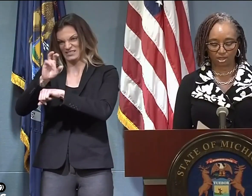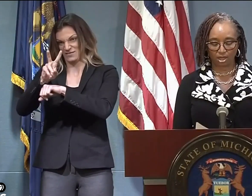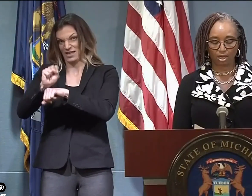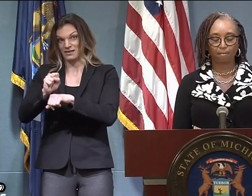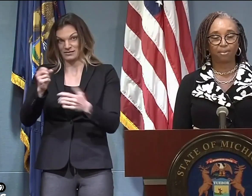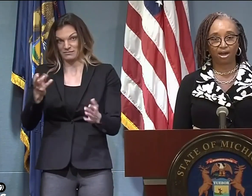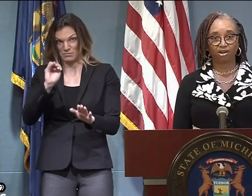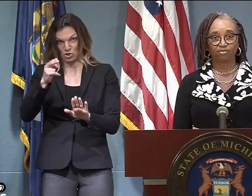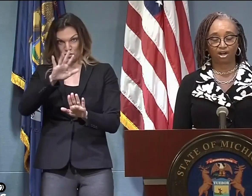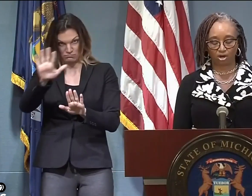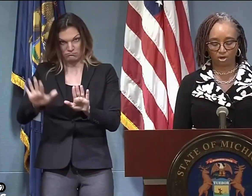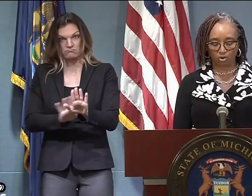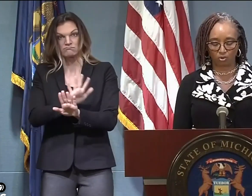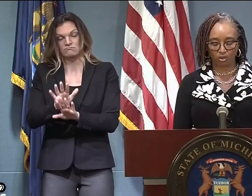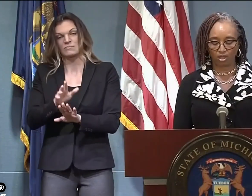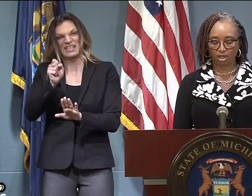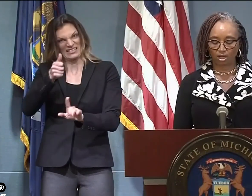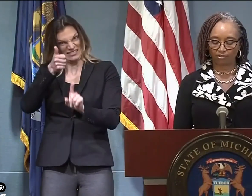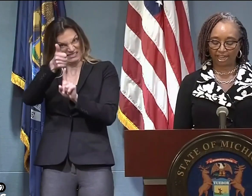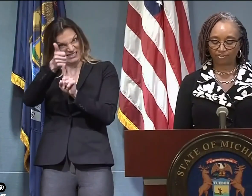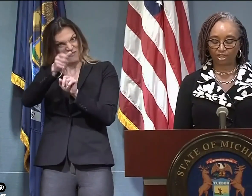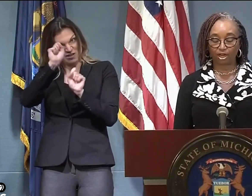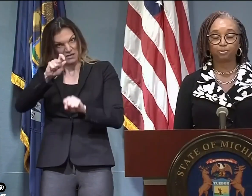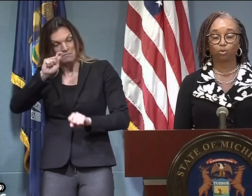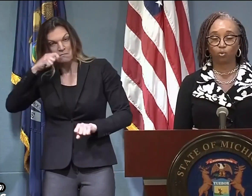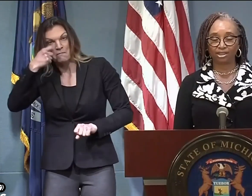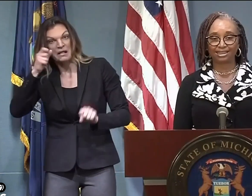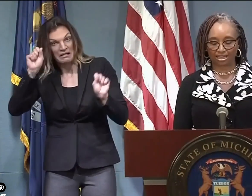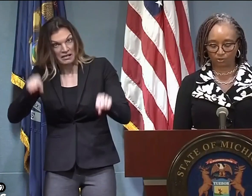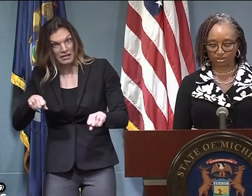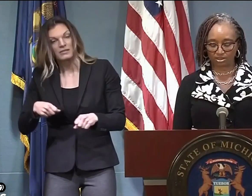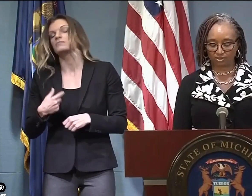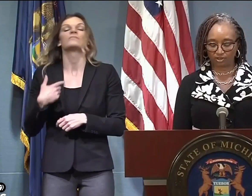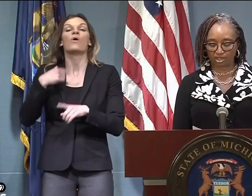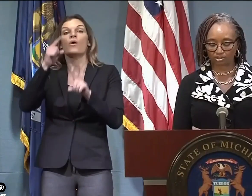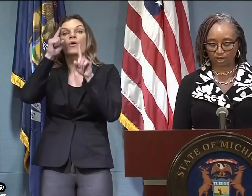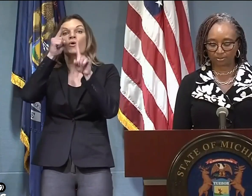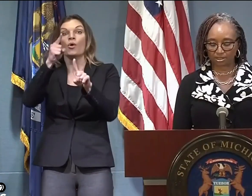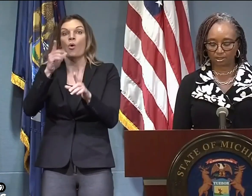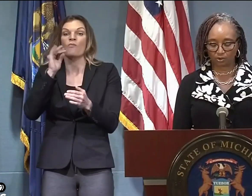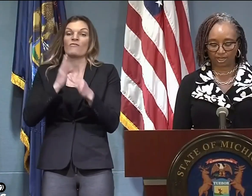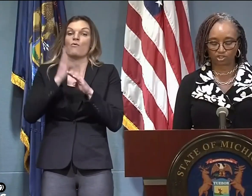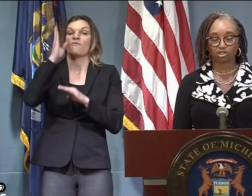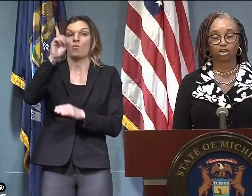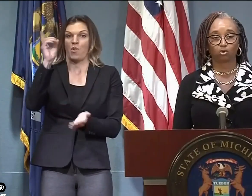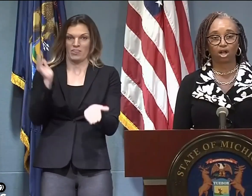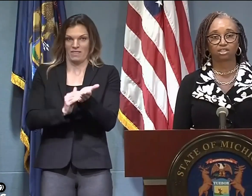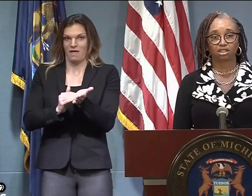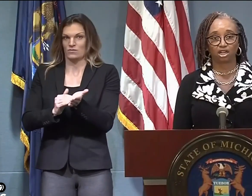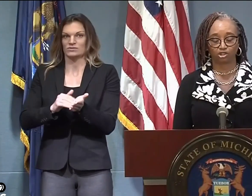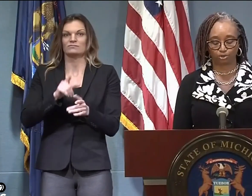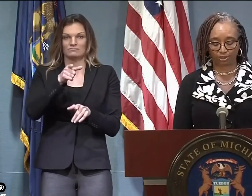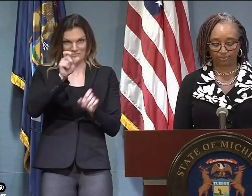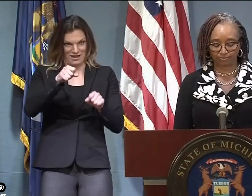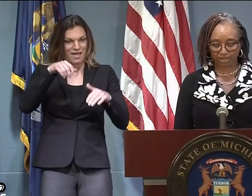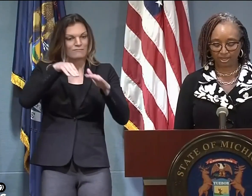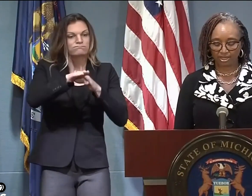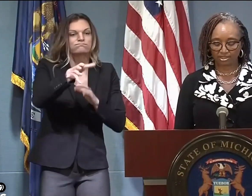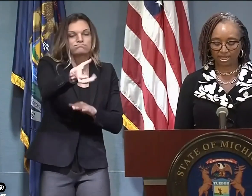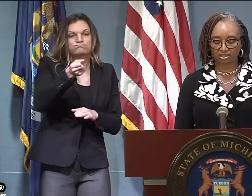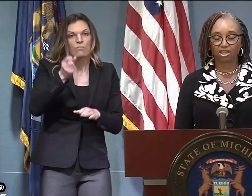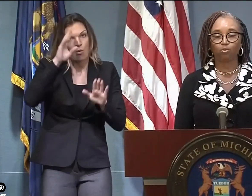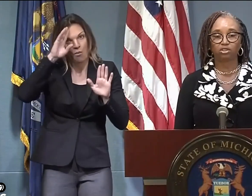CVS pharmacy locations. Part of our goal of having up to 1,000 CVS pharmacy